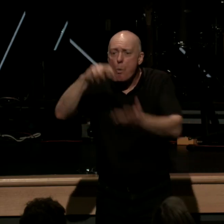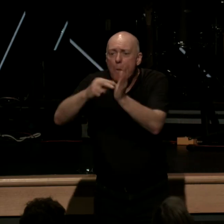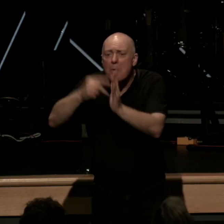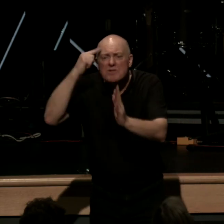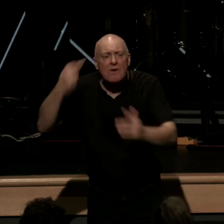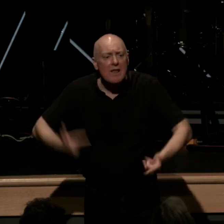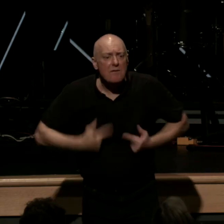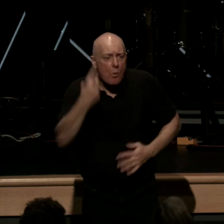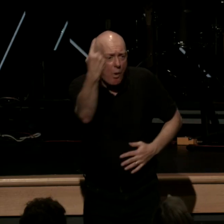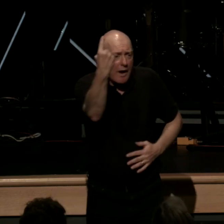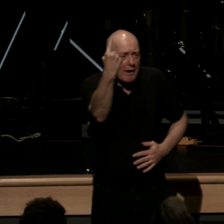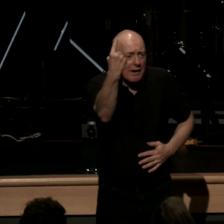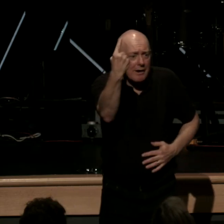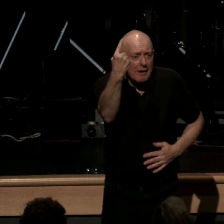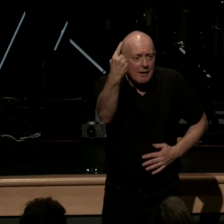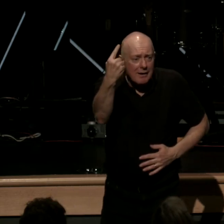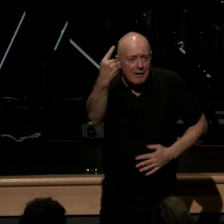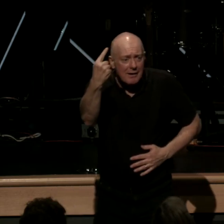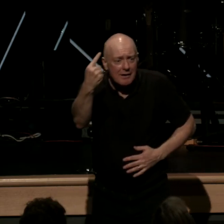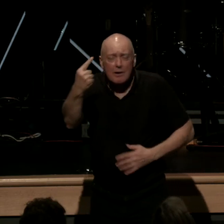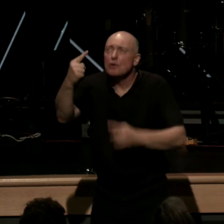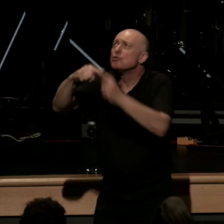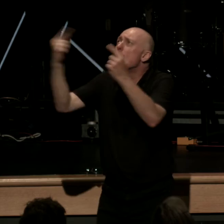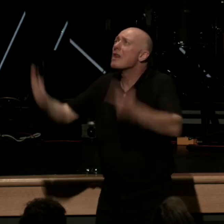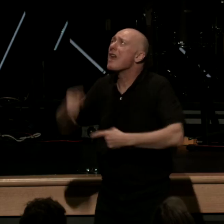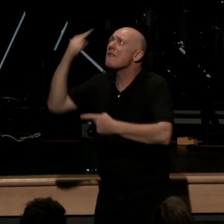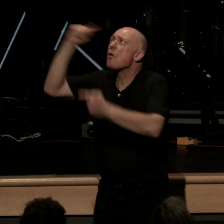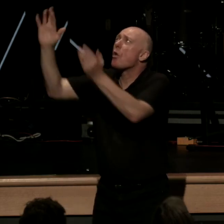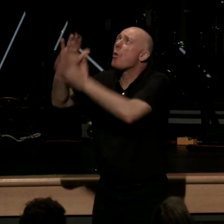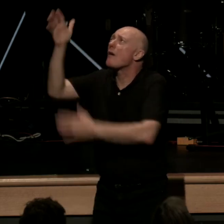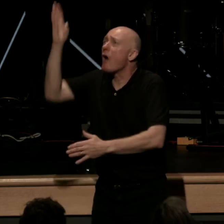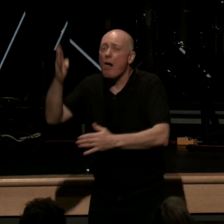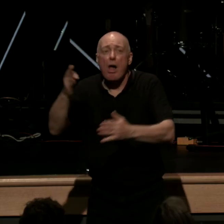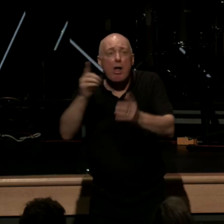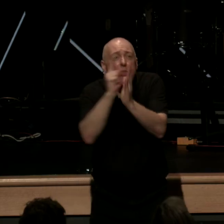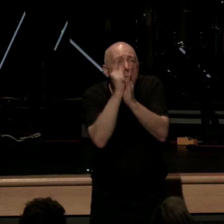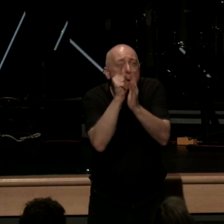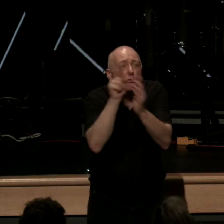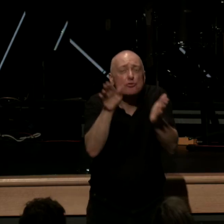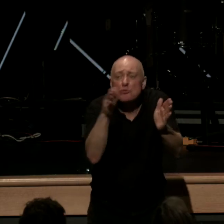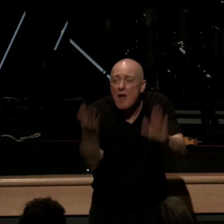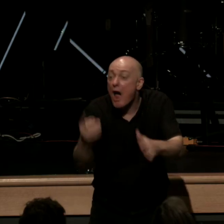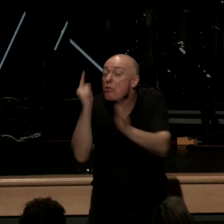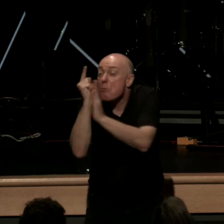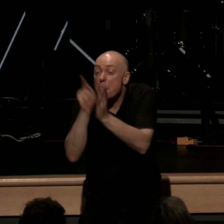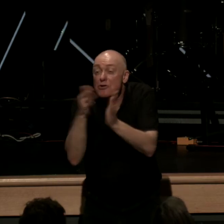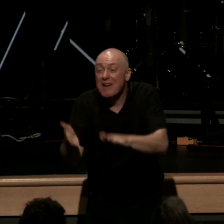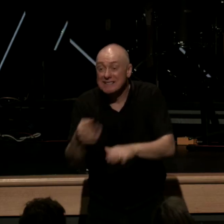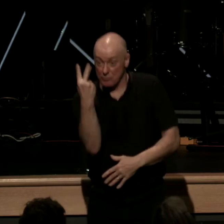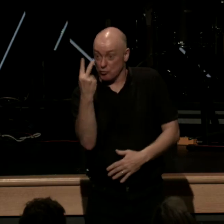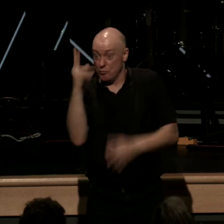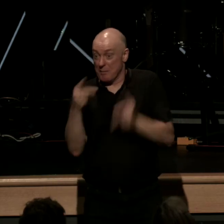solely deo gloria because the moment you die as these two precious saints are now realizing